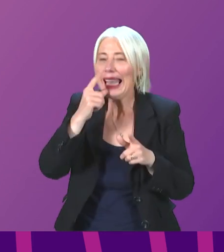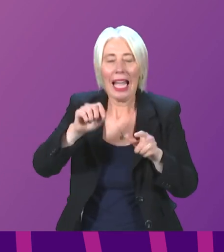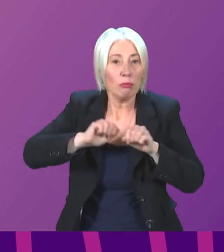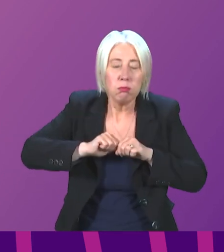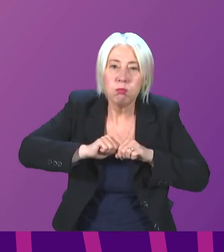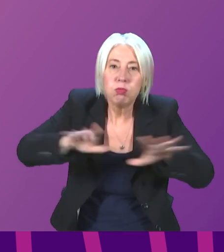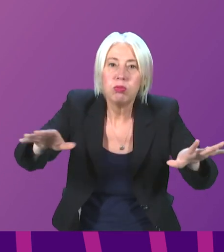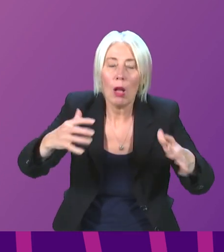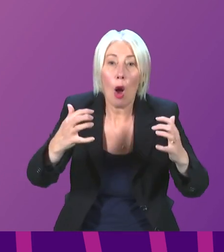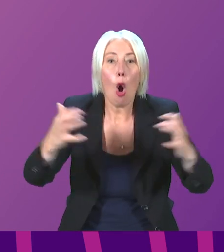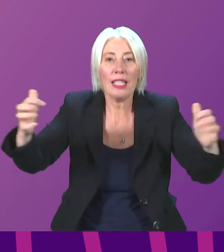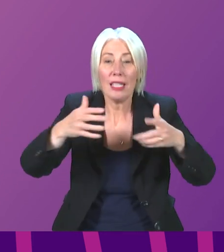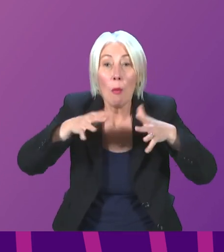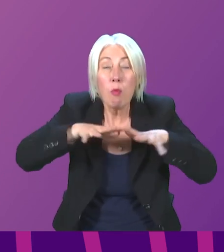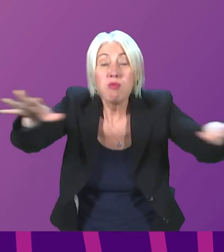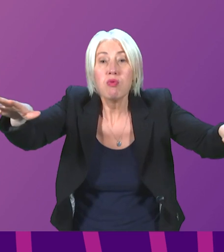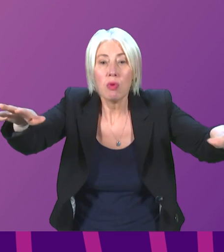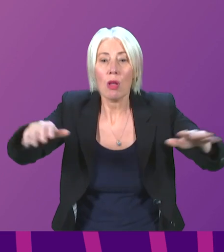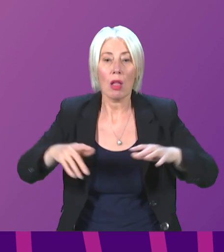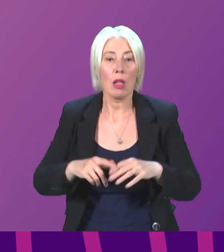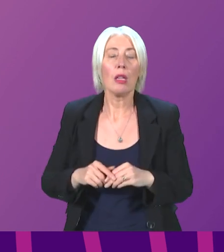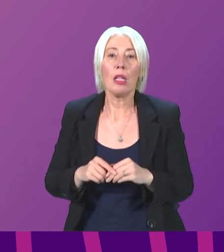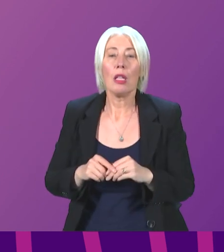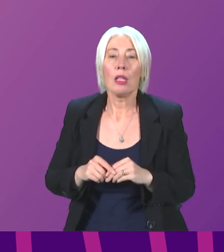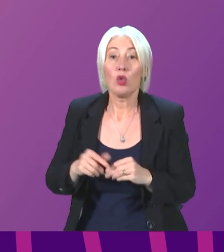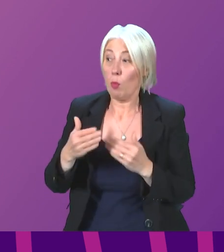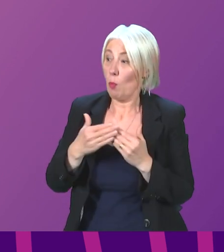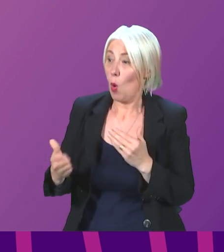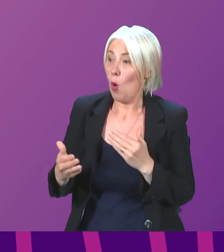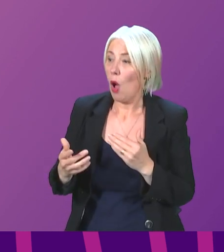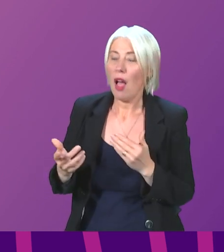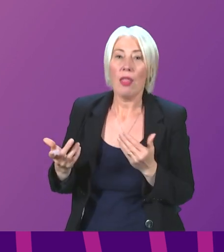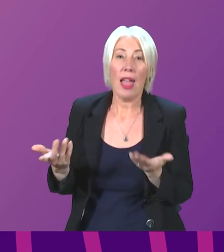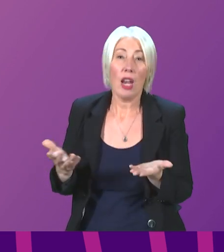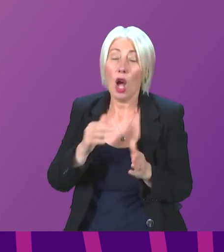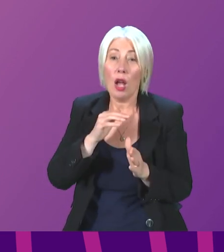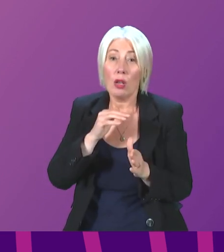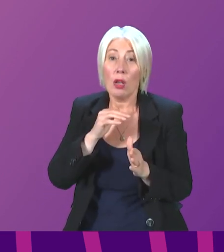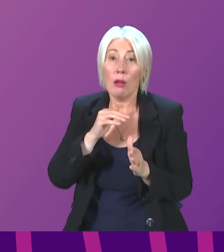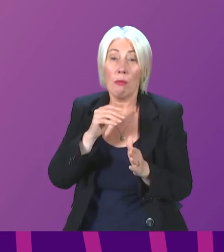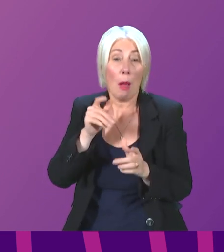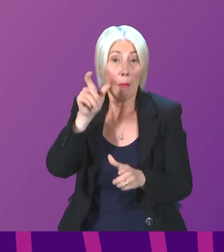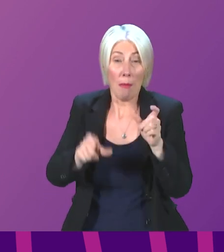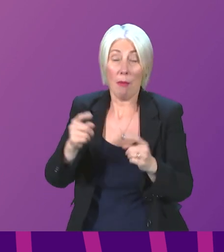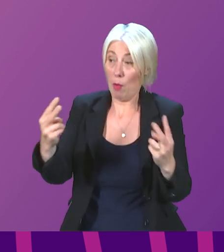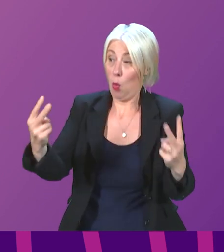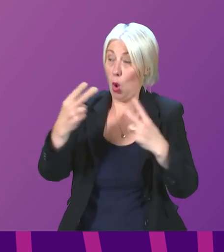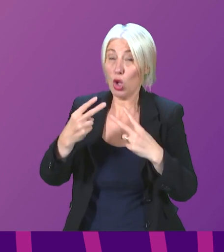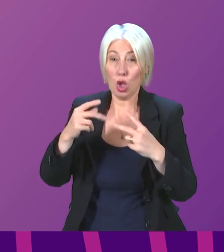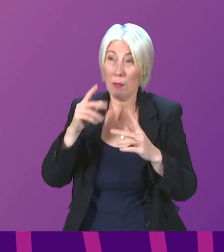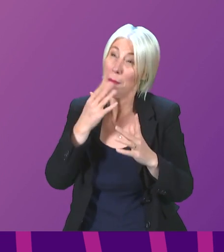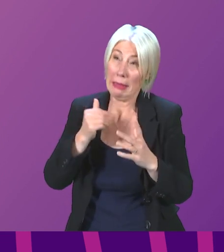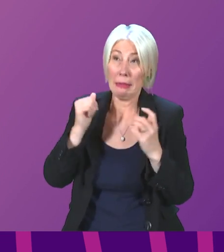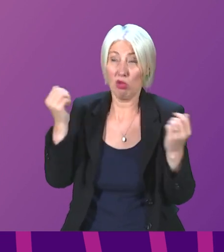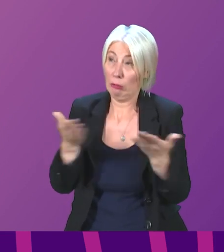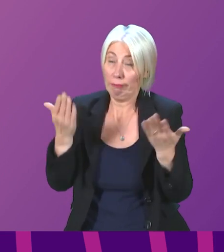audience than perhaps, as I say this with no disrespect, than are watching our proceedings here in the chamber. So we'll continue with that